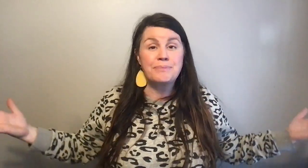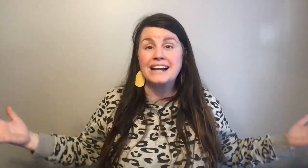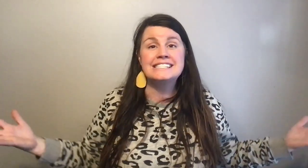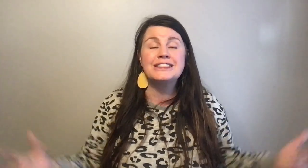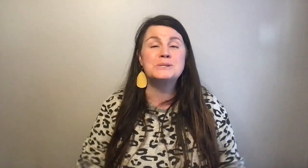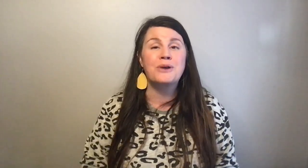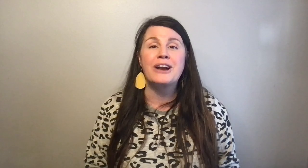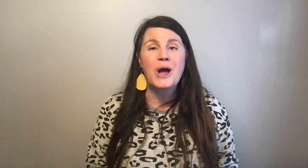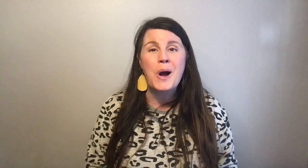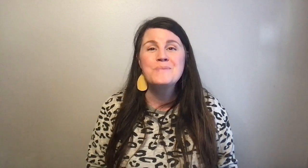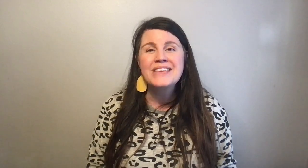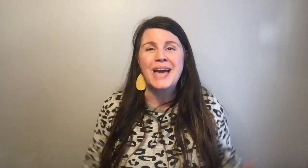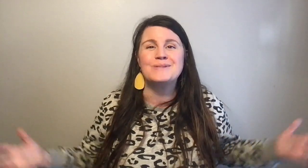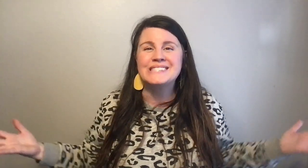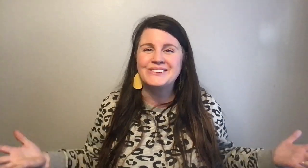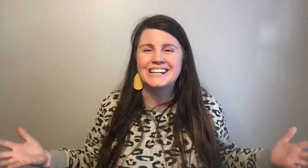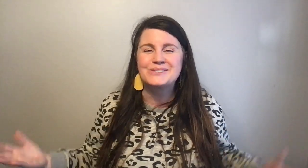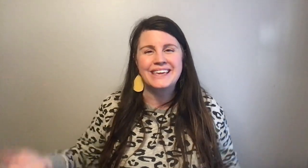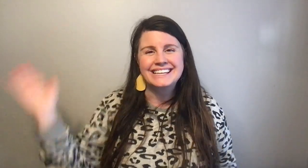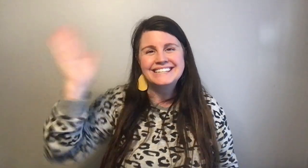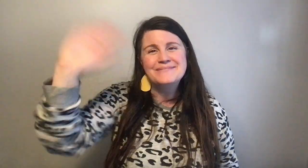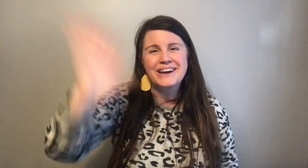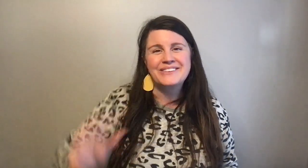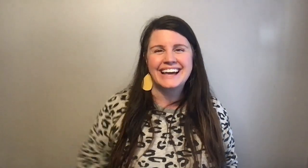practicing this prayer at home and we'll see you next week. Bye, you guys.